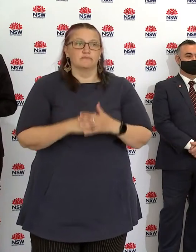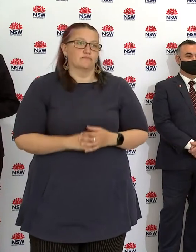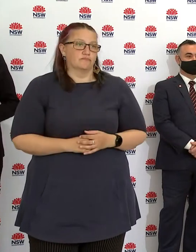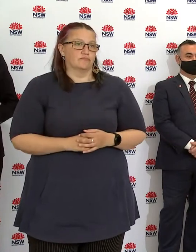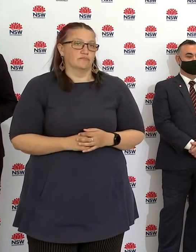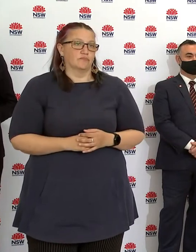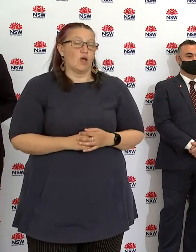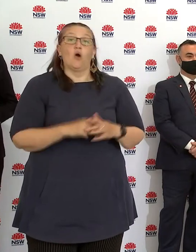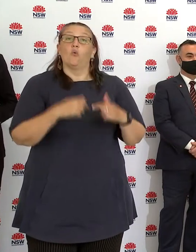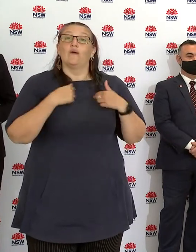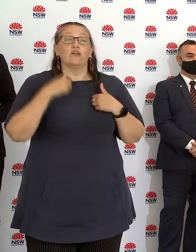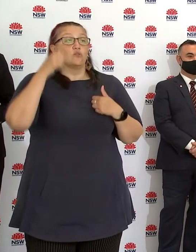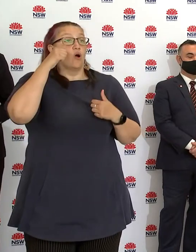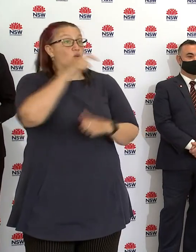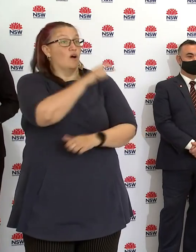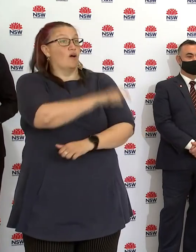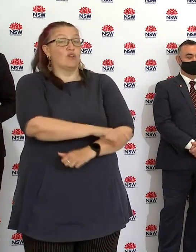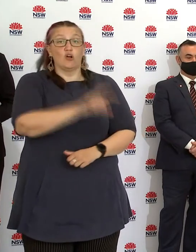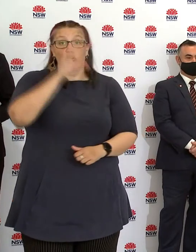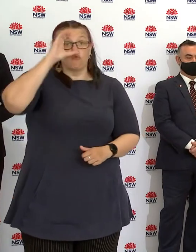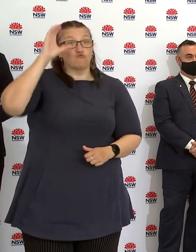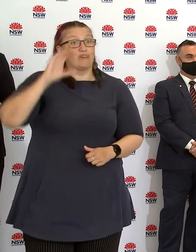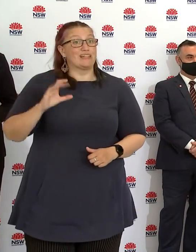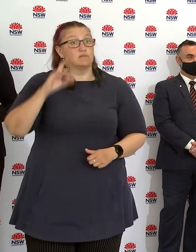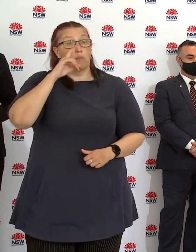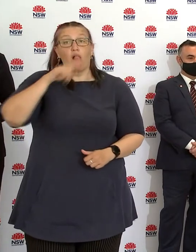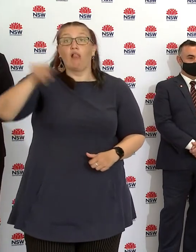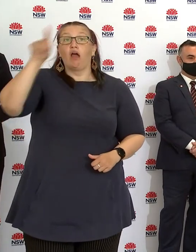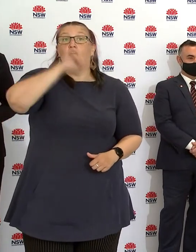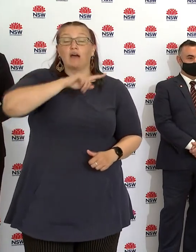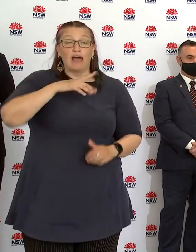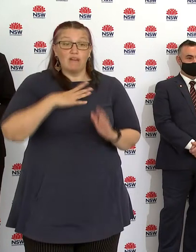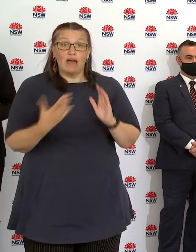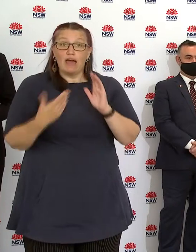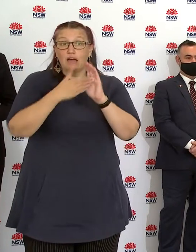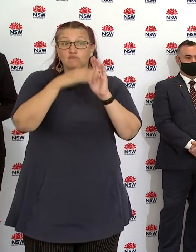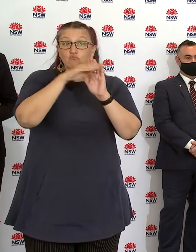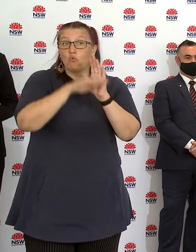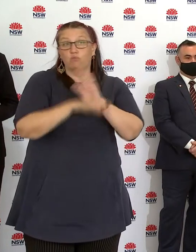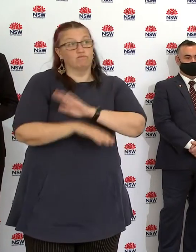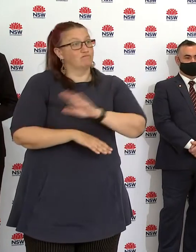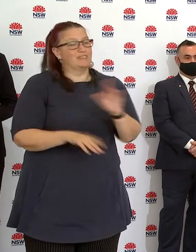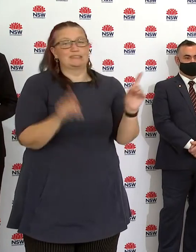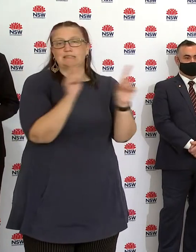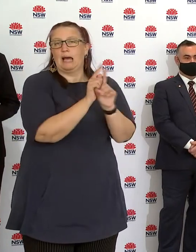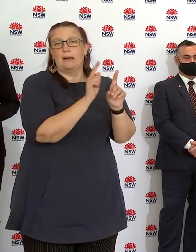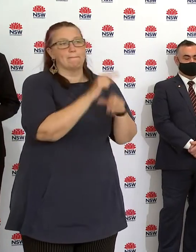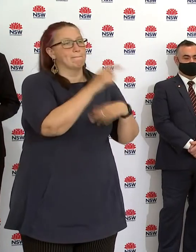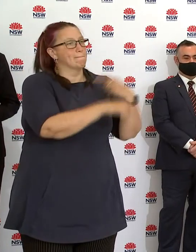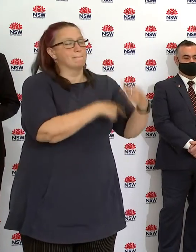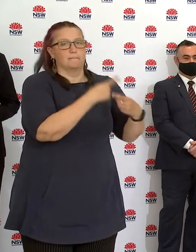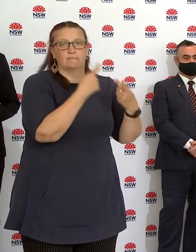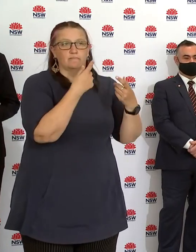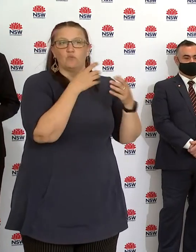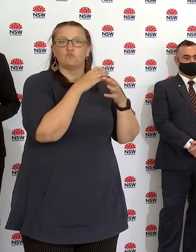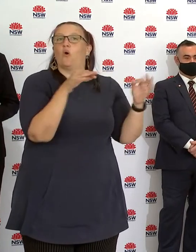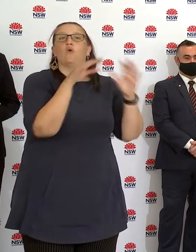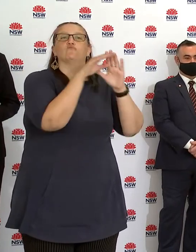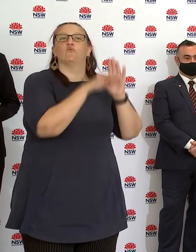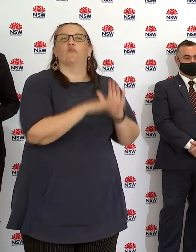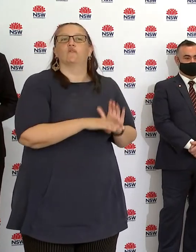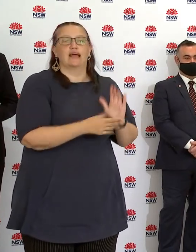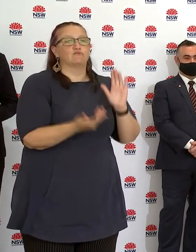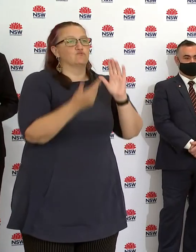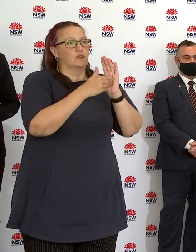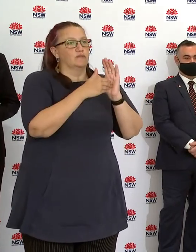further imposed on them at this stage. But it's obviously an ongoing challenge to make sure we keep it that way. And I want to thank everyone in our regional communities